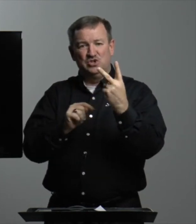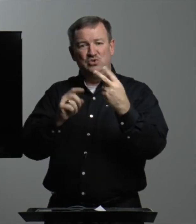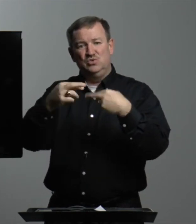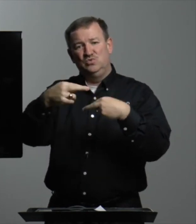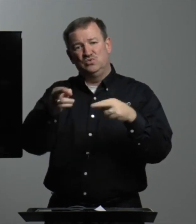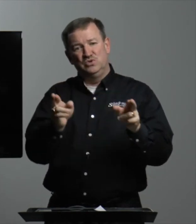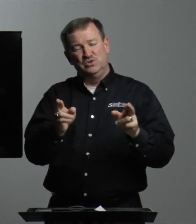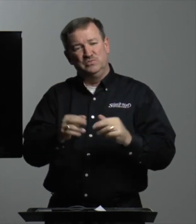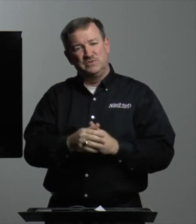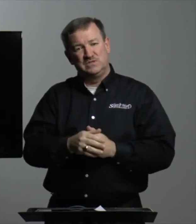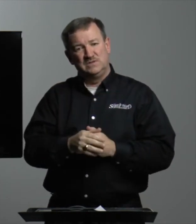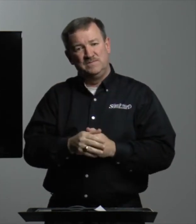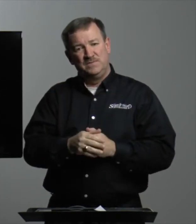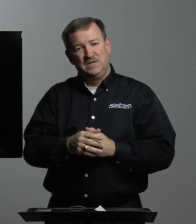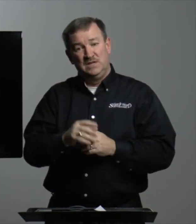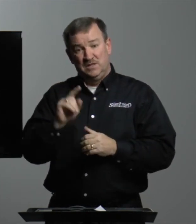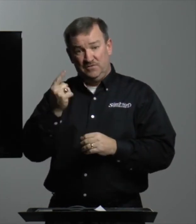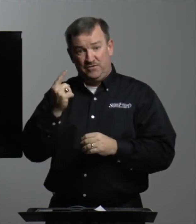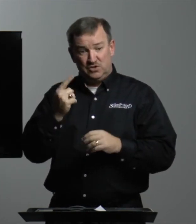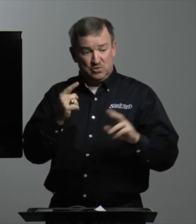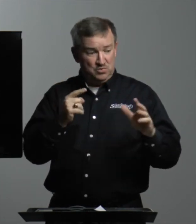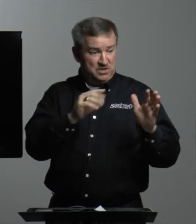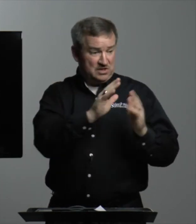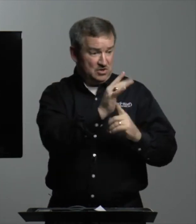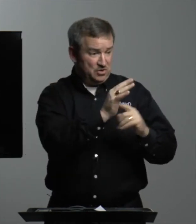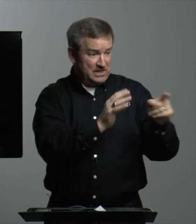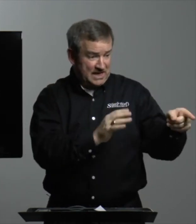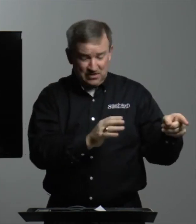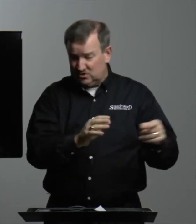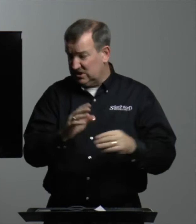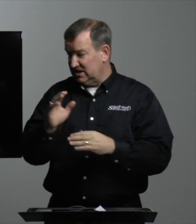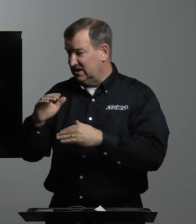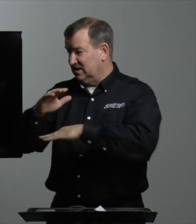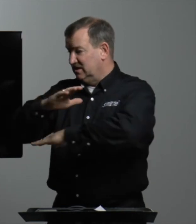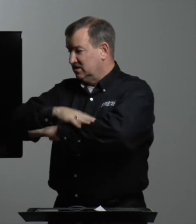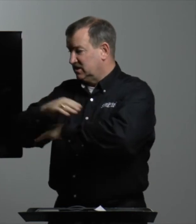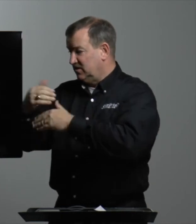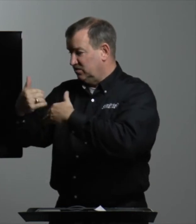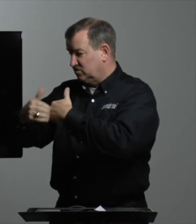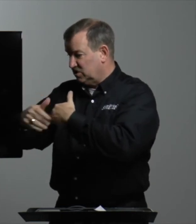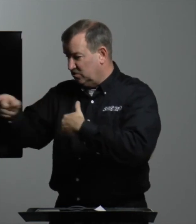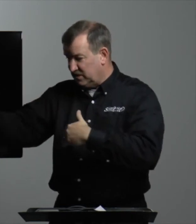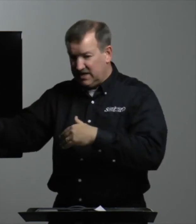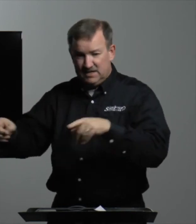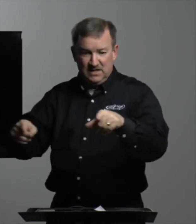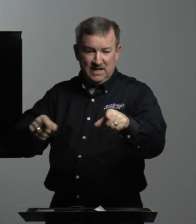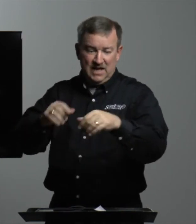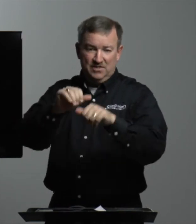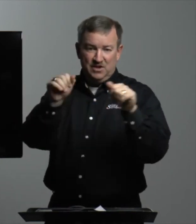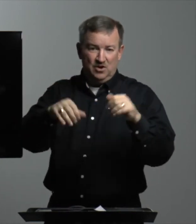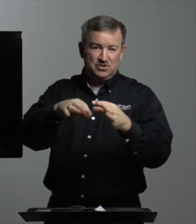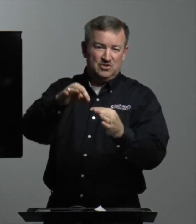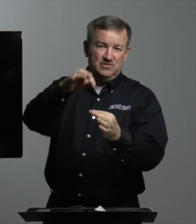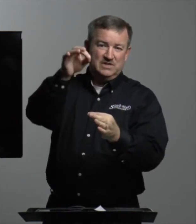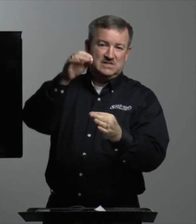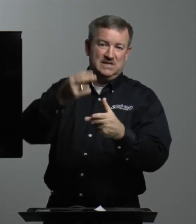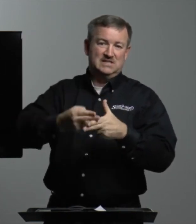two rooms. The first one with the golden candlestick, the table of showbread, and the altar of incense